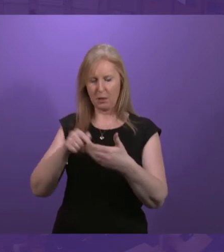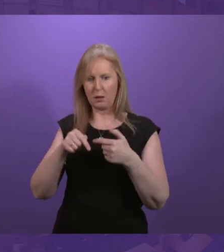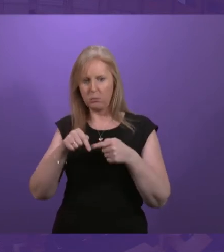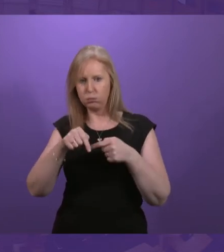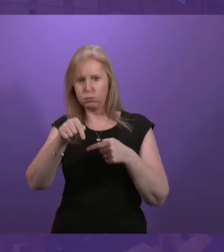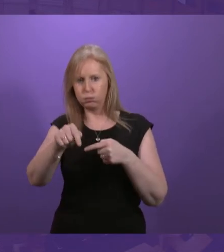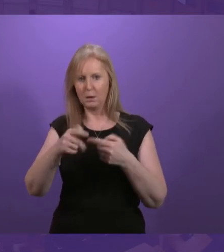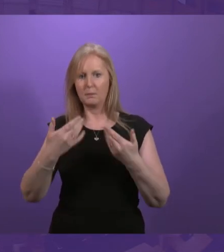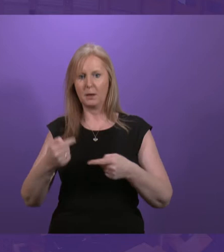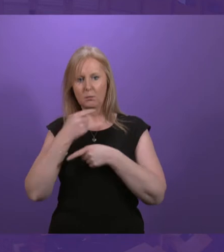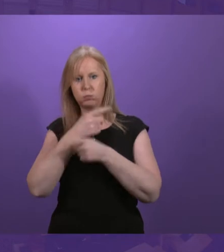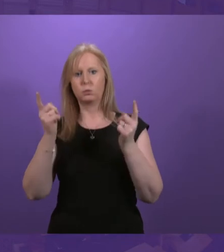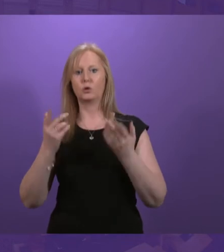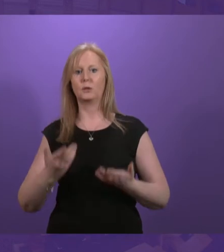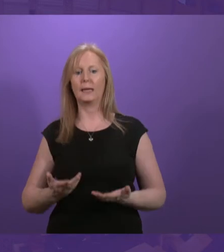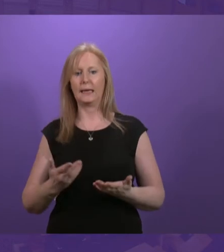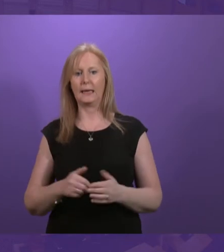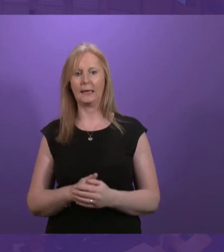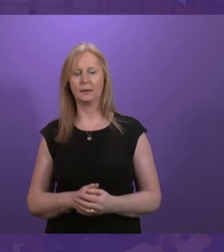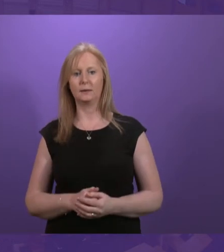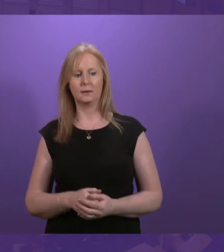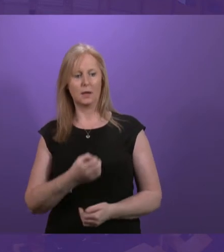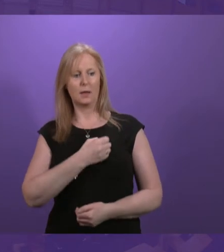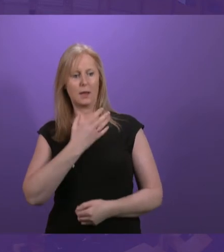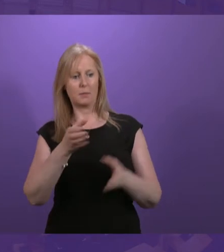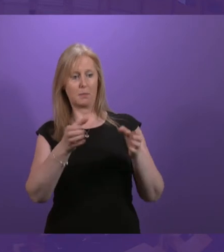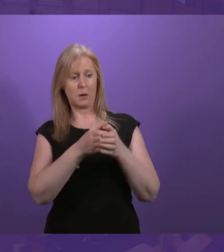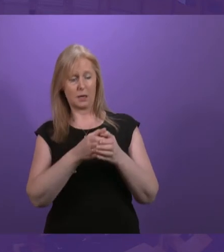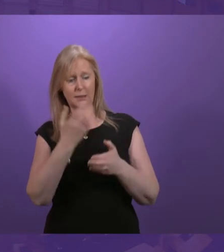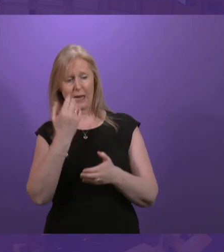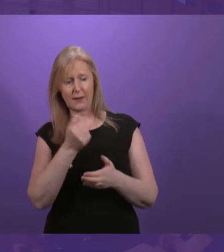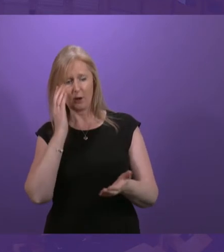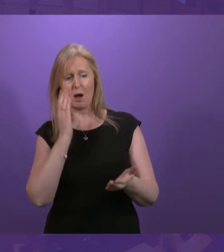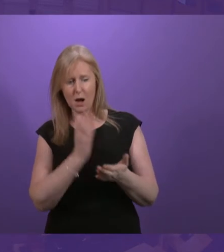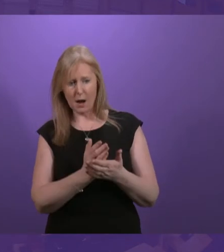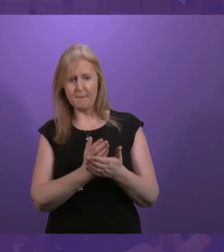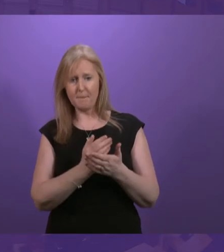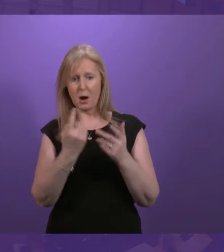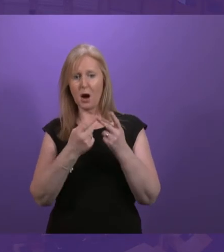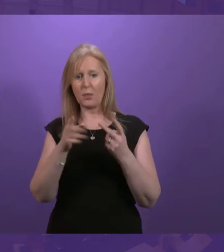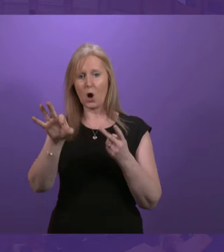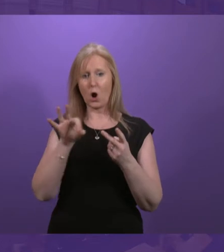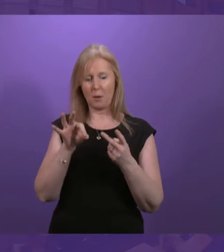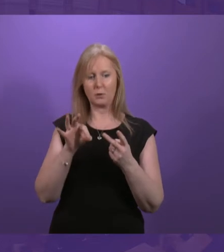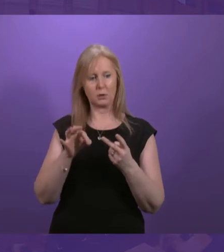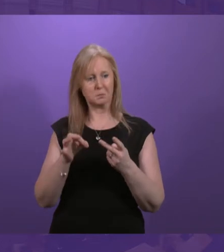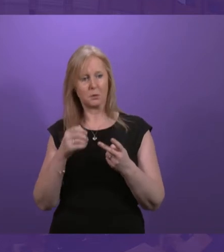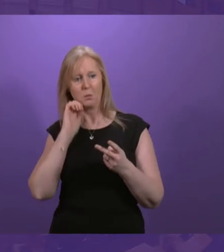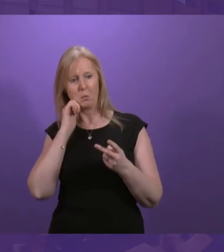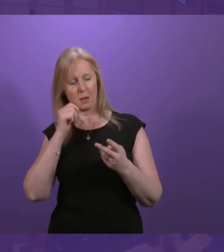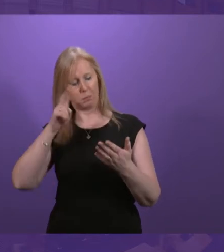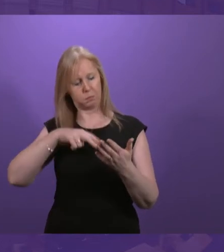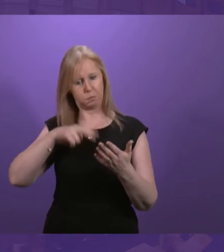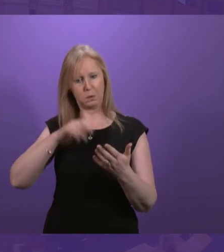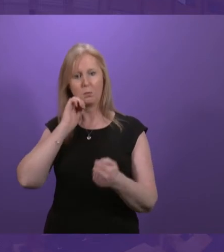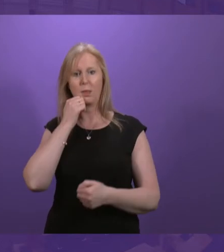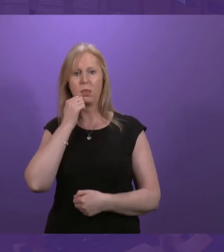I have announced today. And if the Labour Party have a credible, a realistic alternative, then I'm all ears to be able to look through that. But